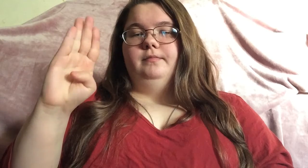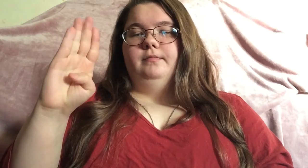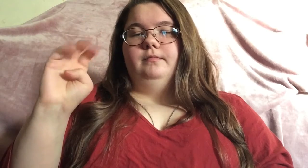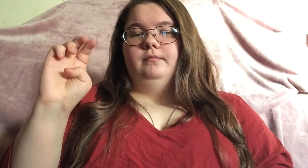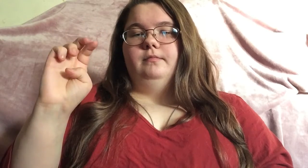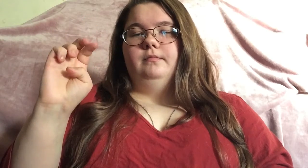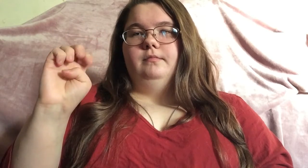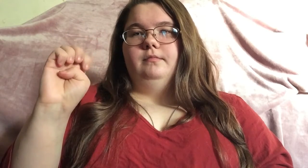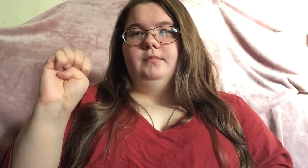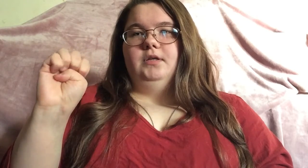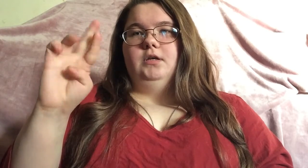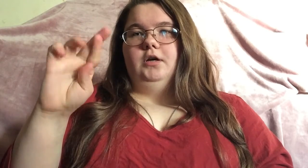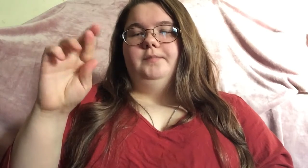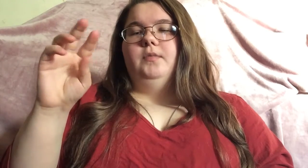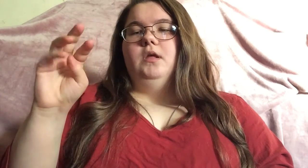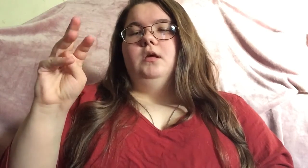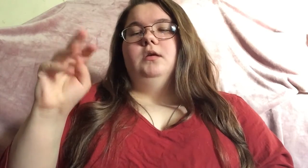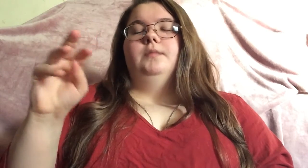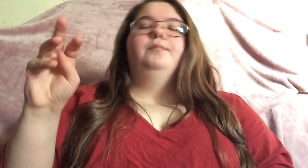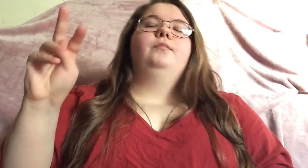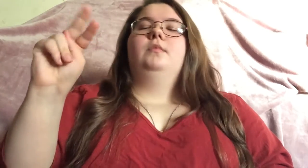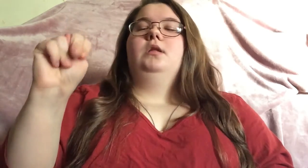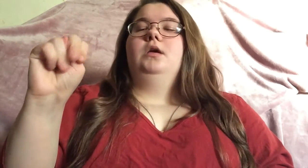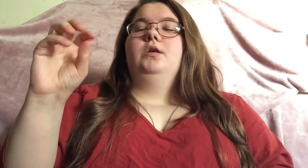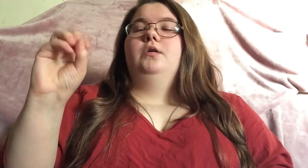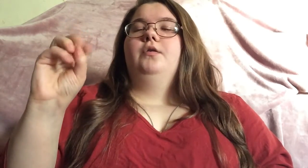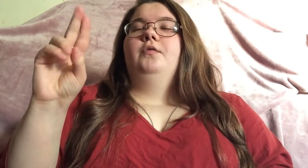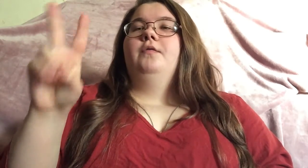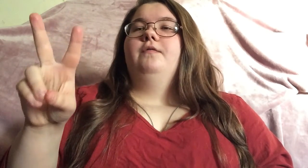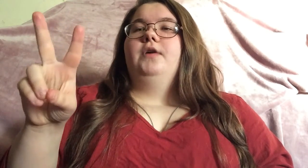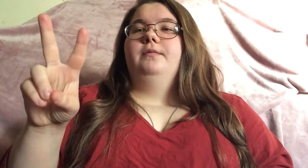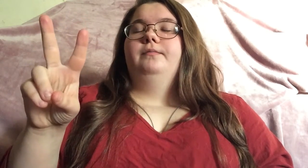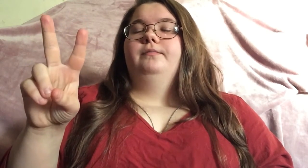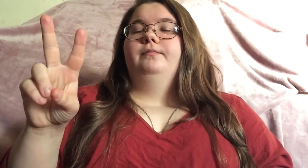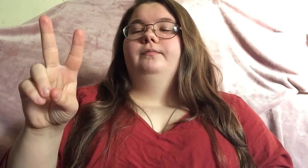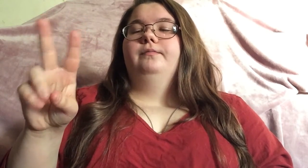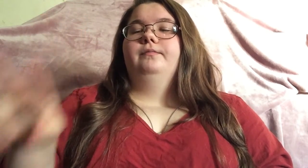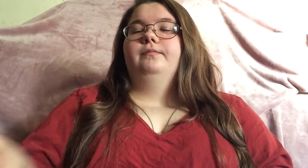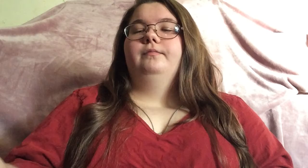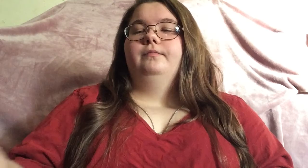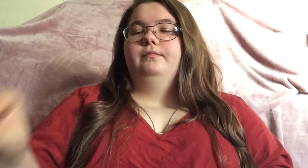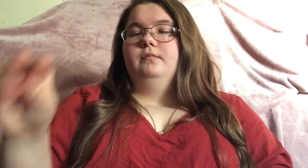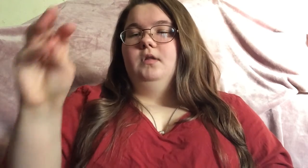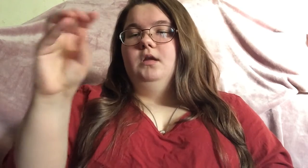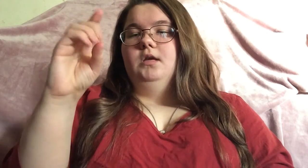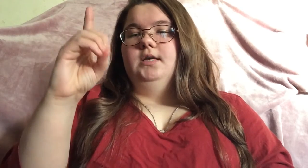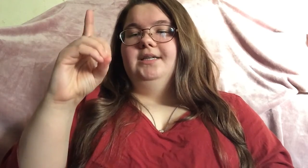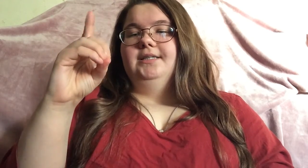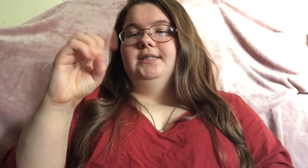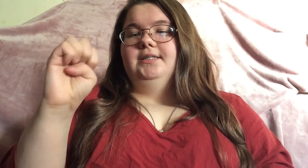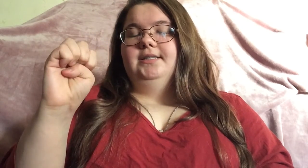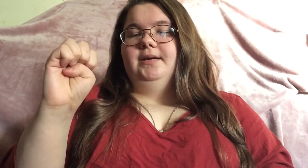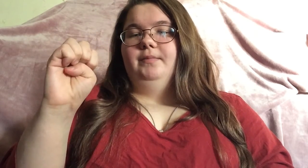N-O-V, December,